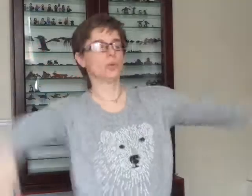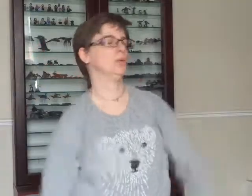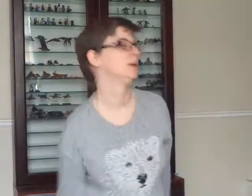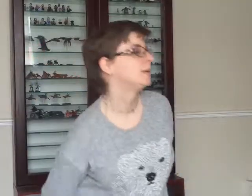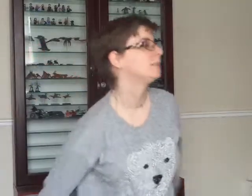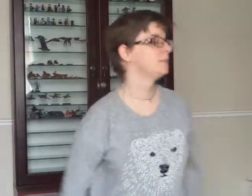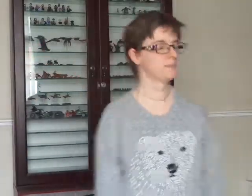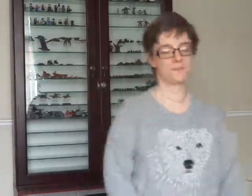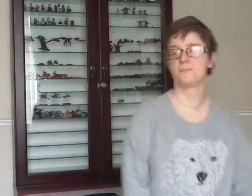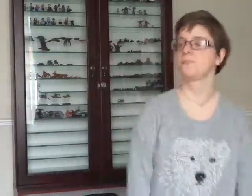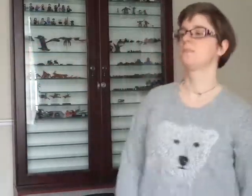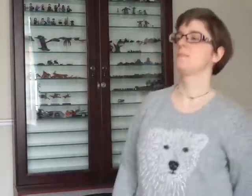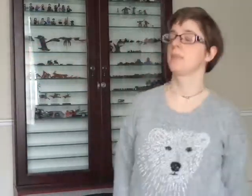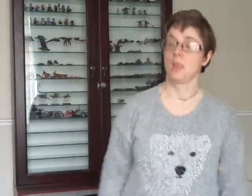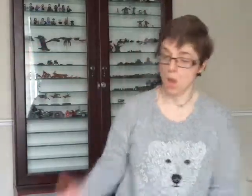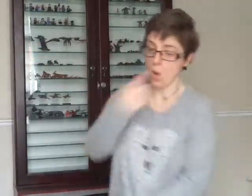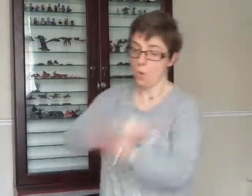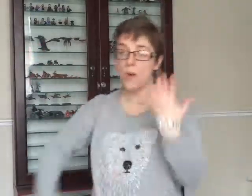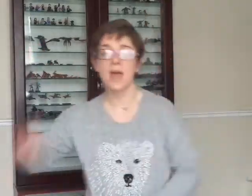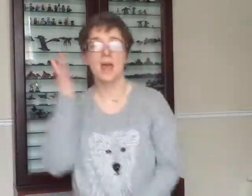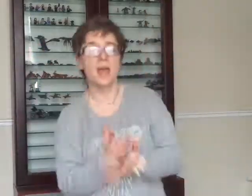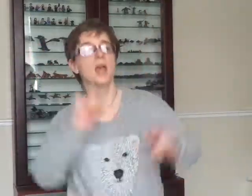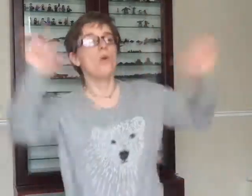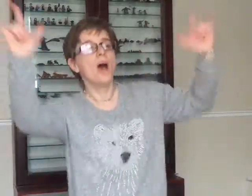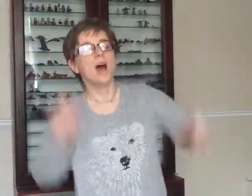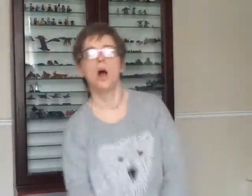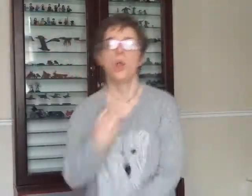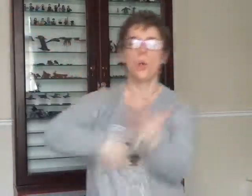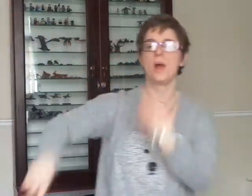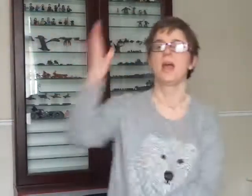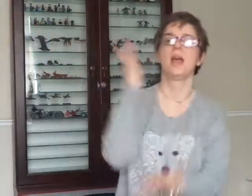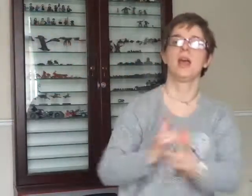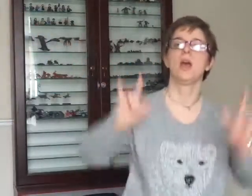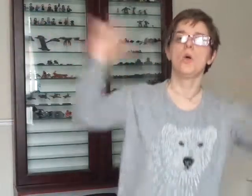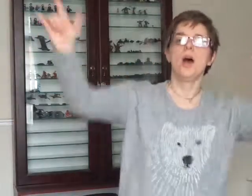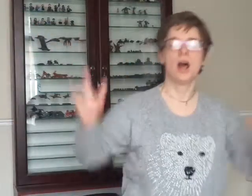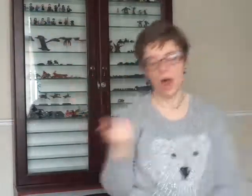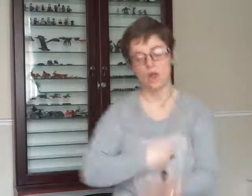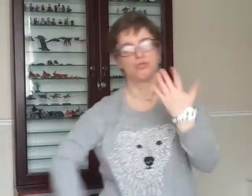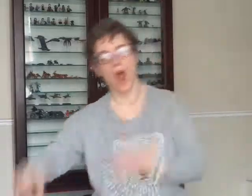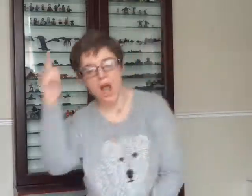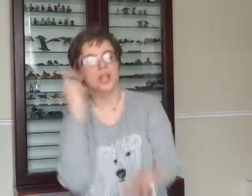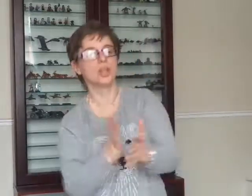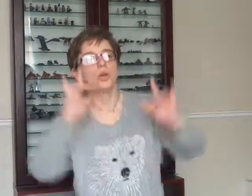Sing it! We Will, We Will Rock You